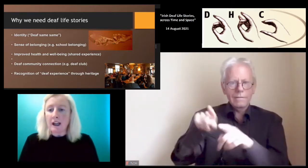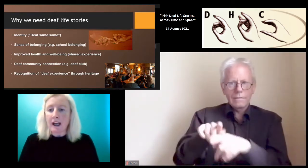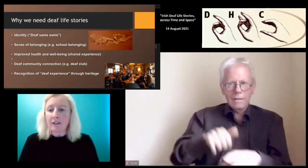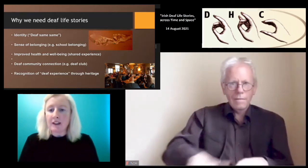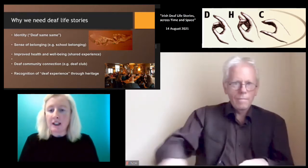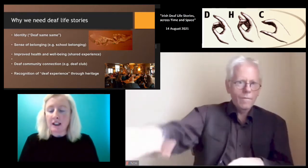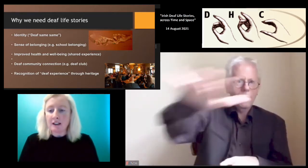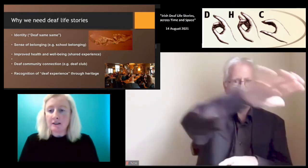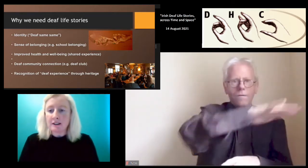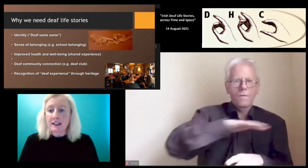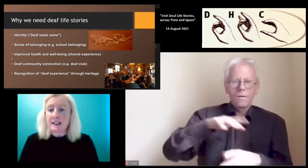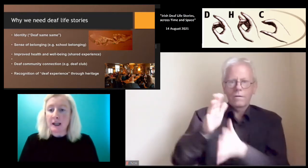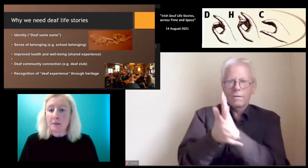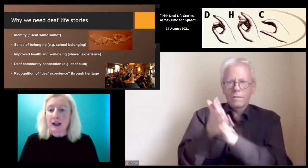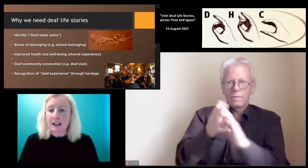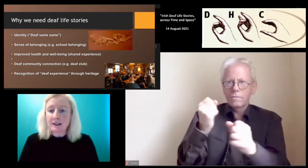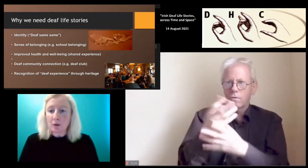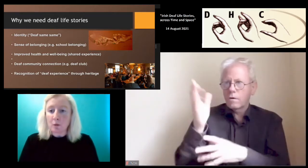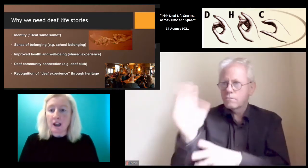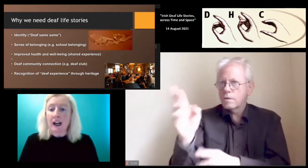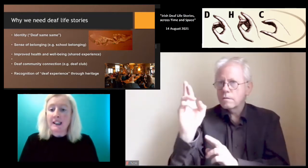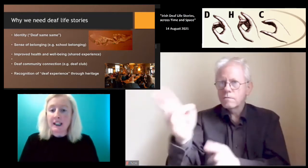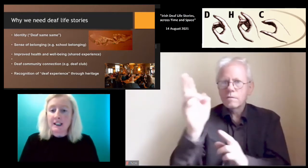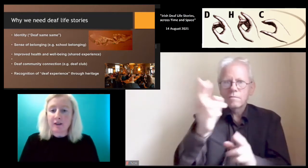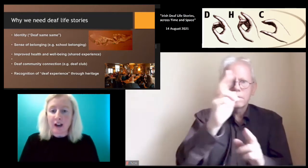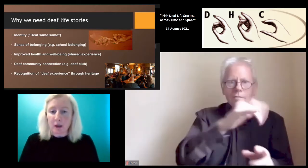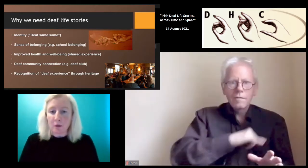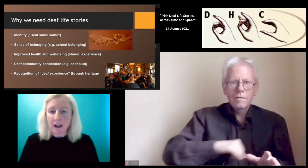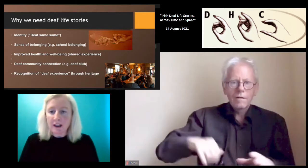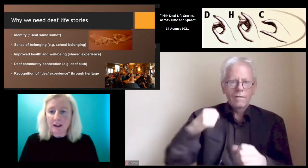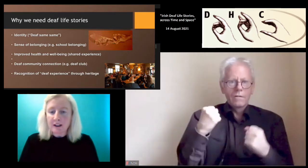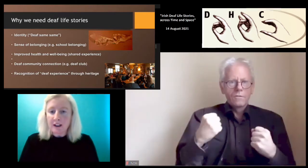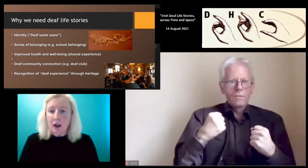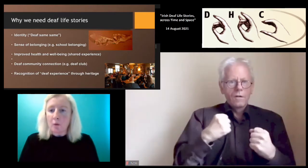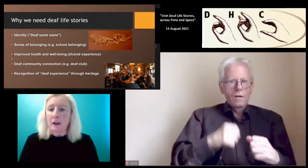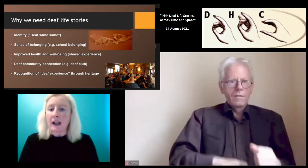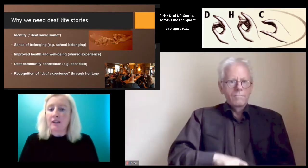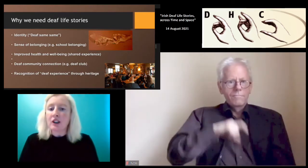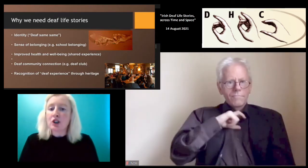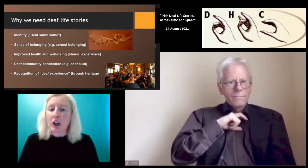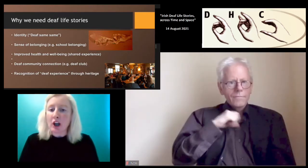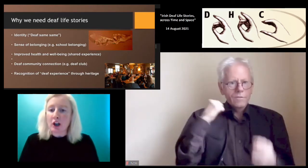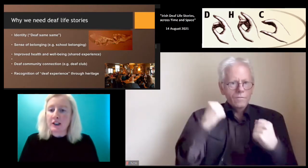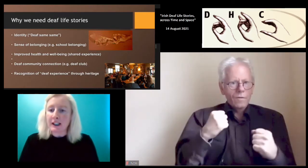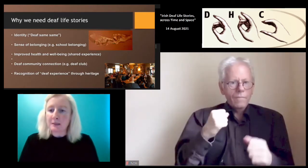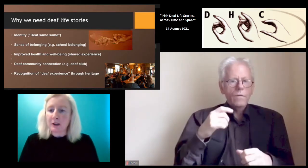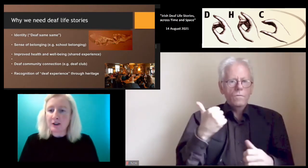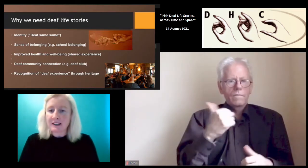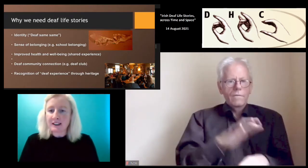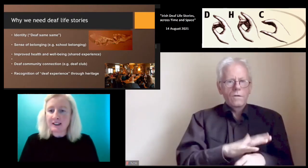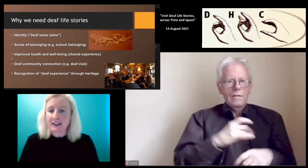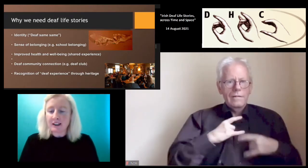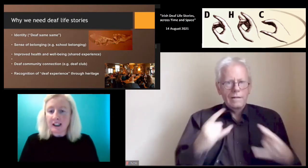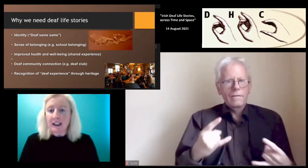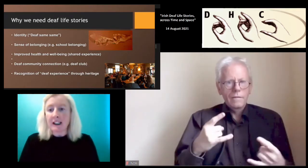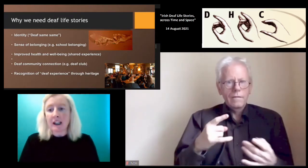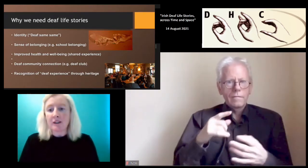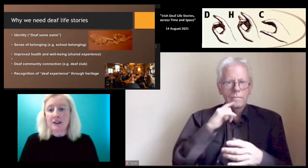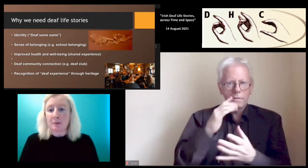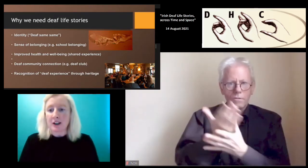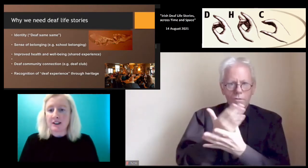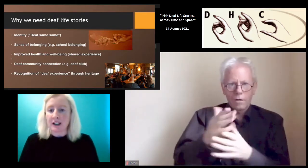We have the same as, we identify with, we have shared experiences.